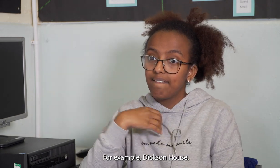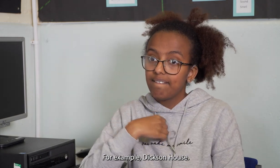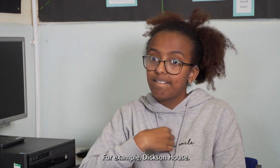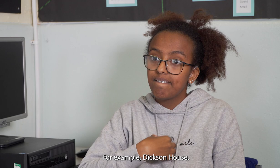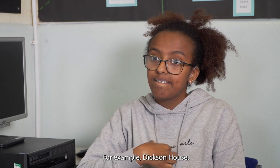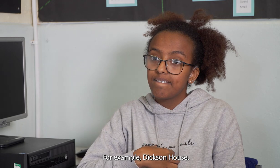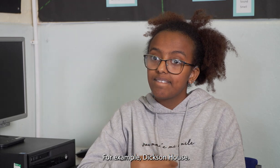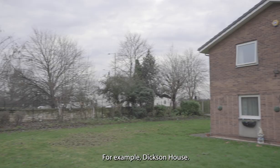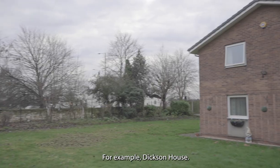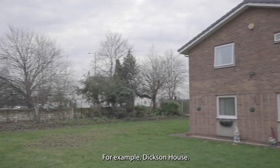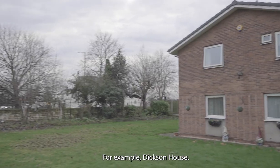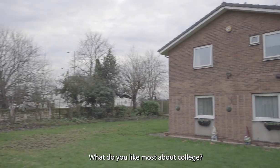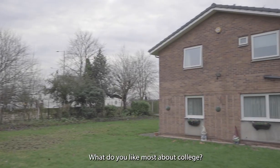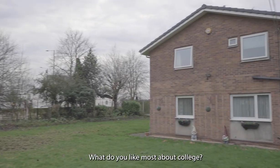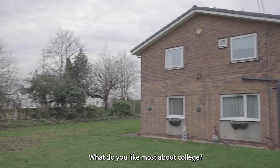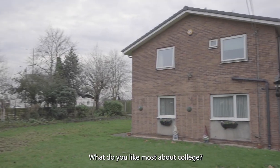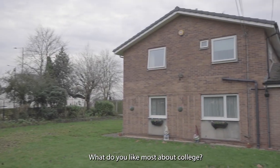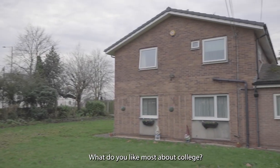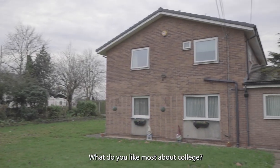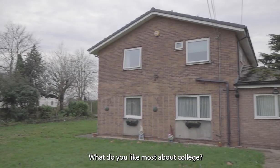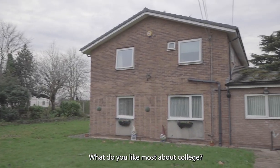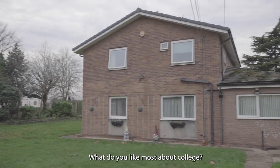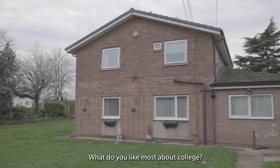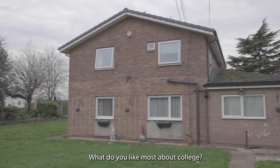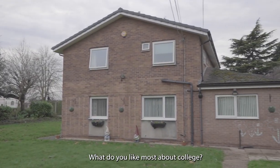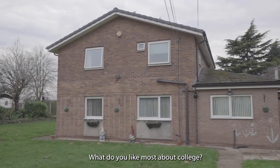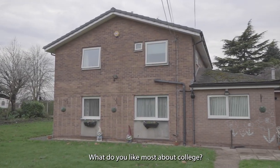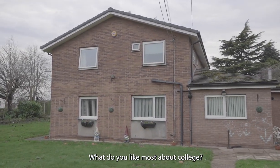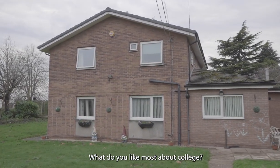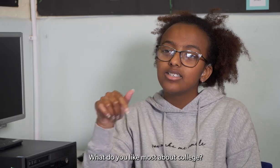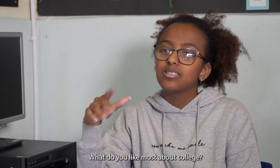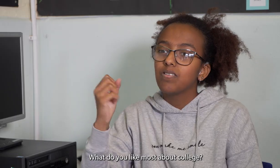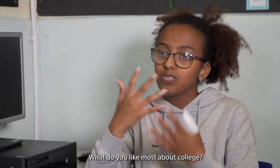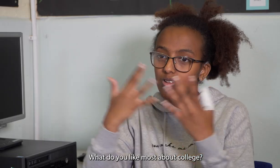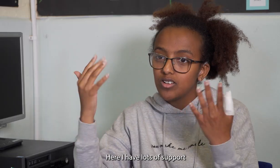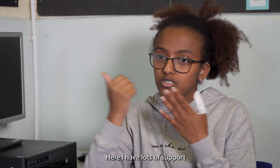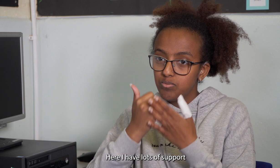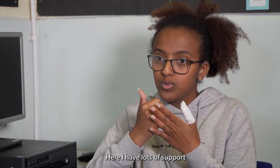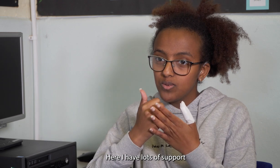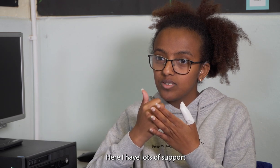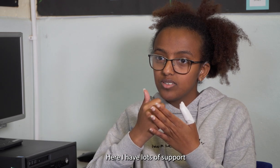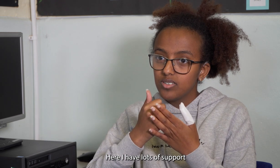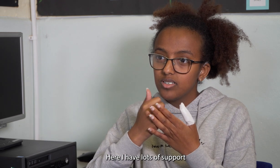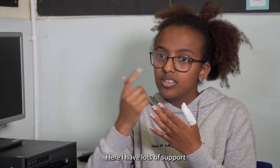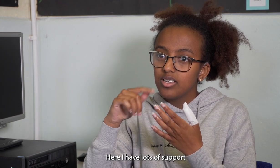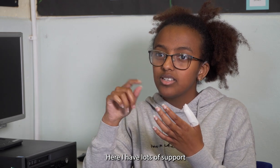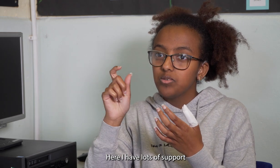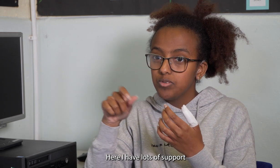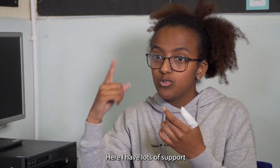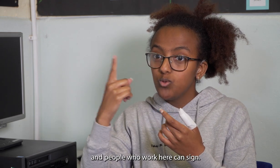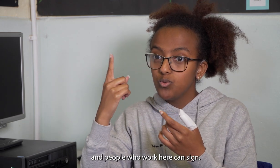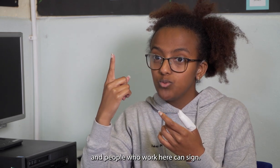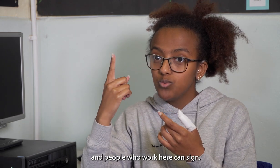example, Dixon House. What do you like most about college? Here I have lots of support